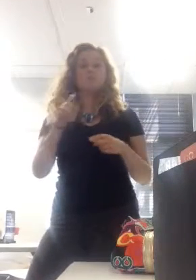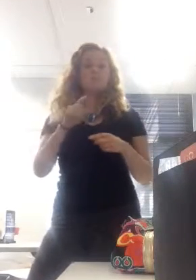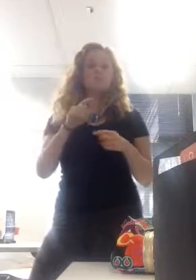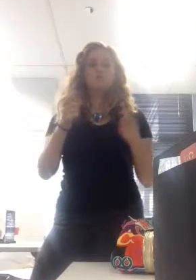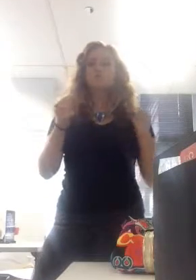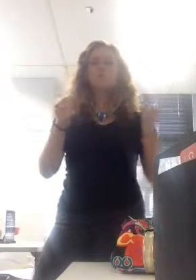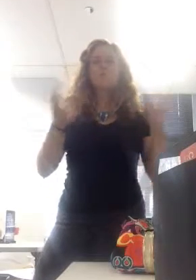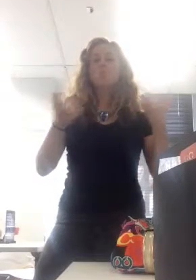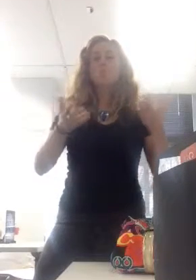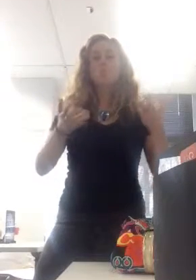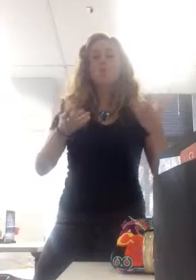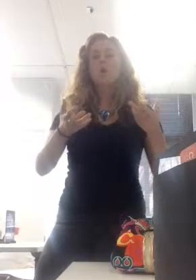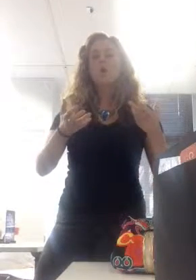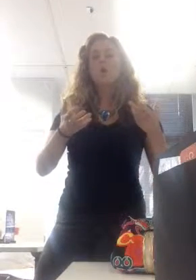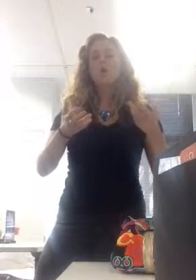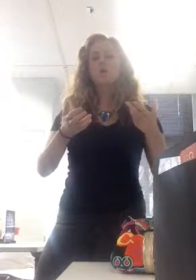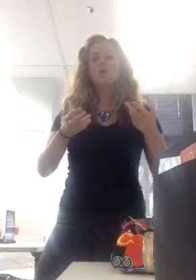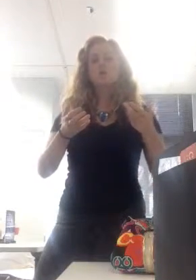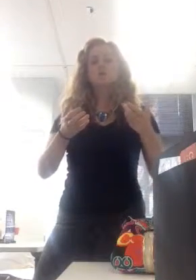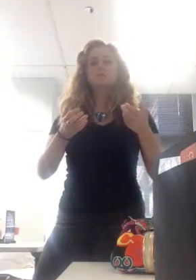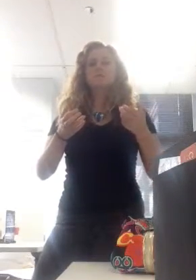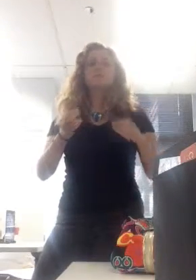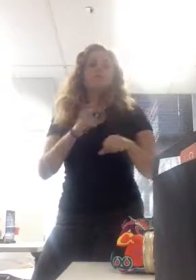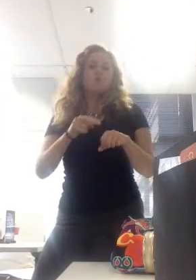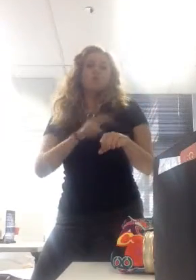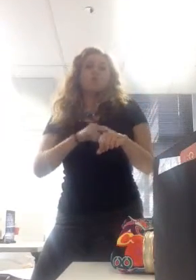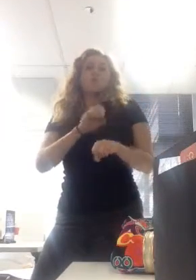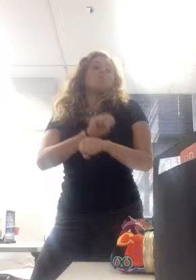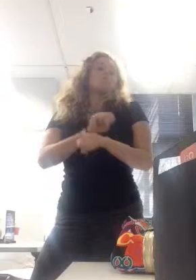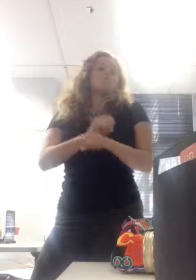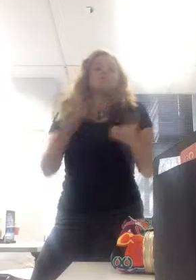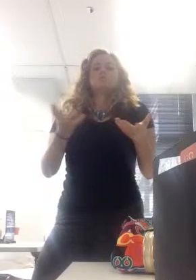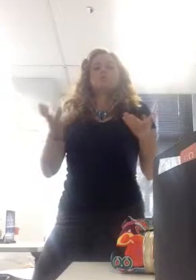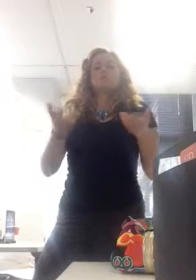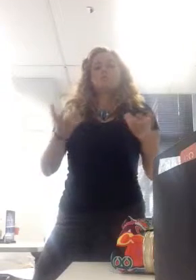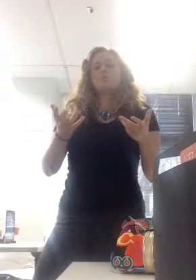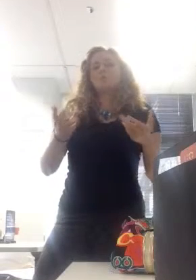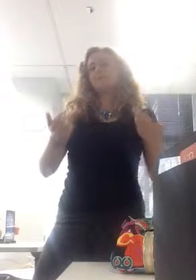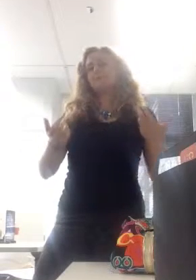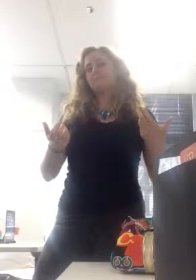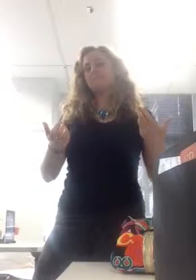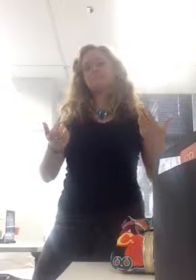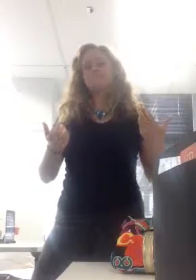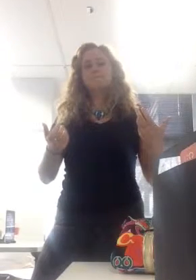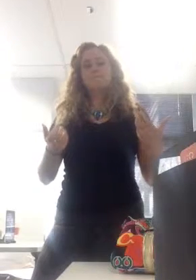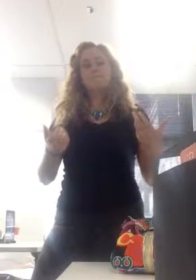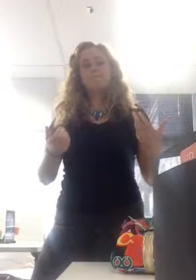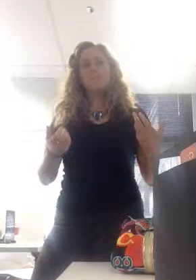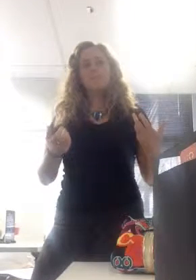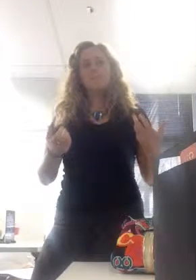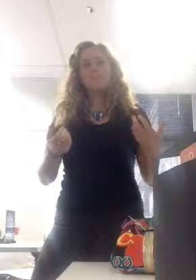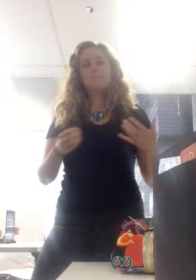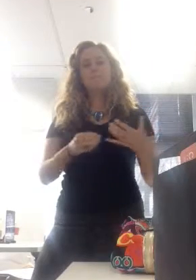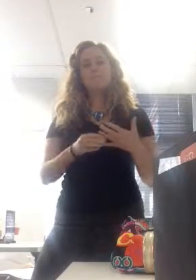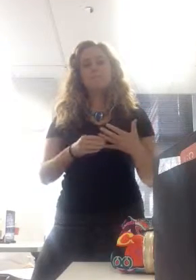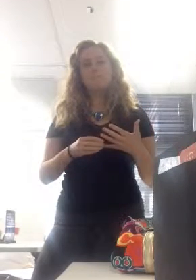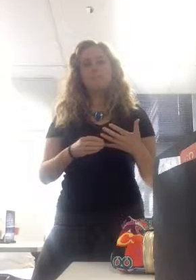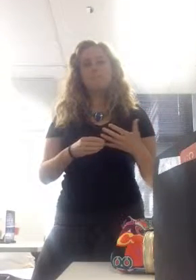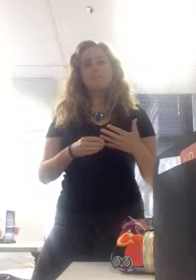have got nothing going on. And so, yeah, that will be an example of an economy that's a legendary economy. Some